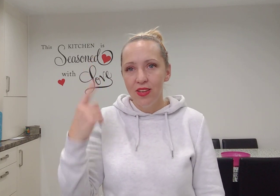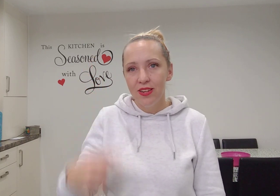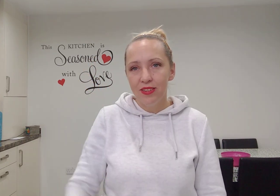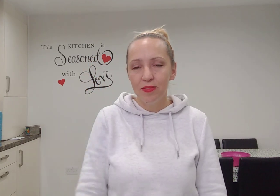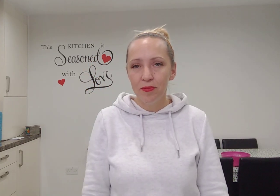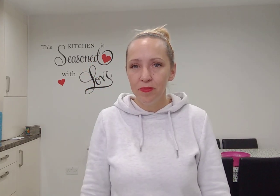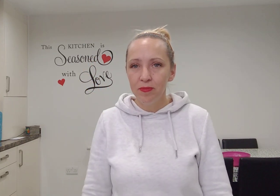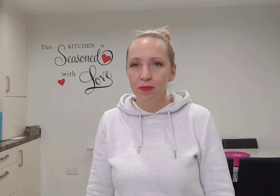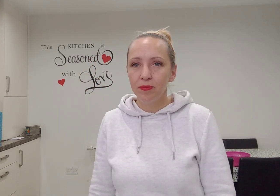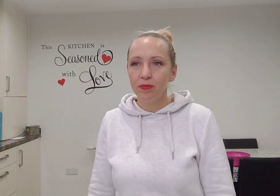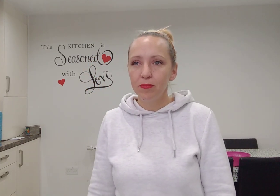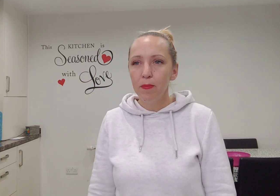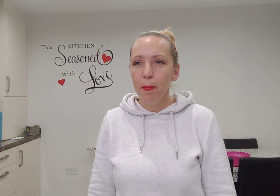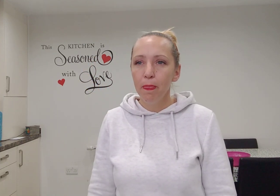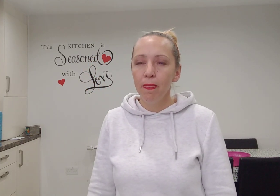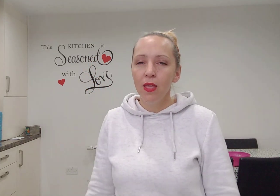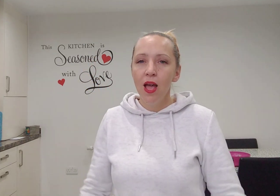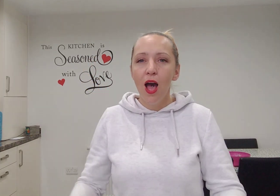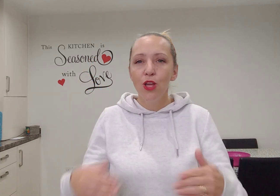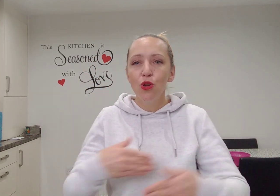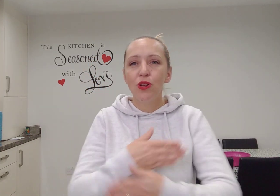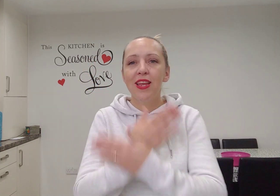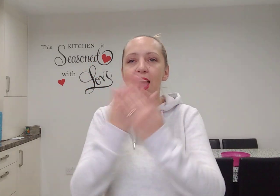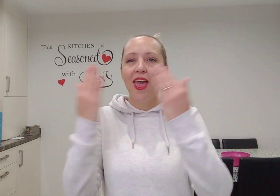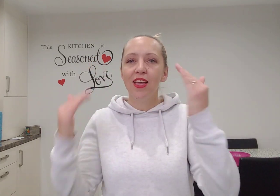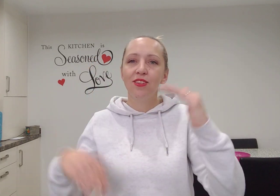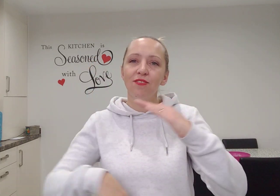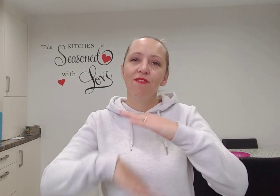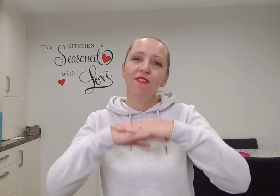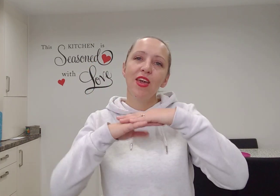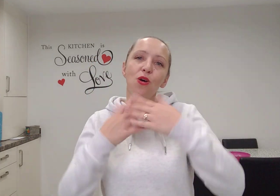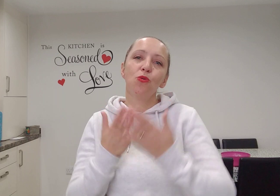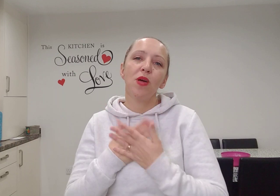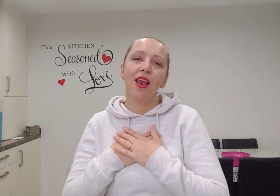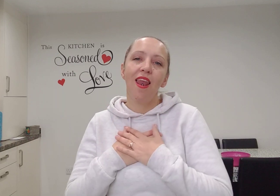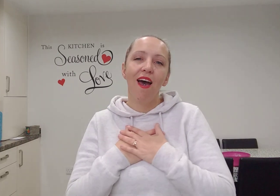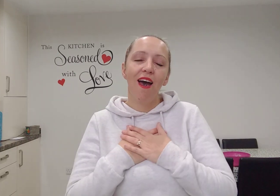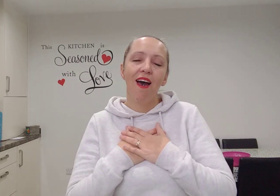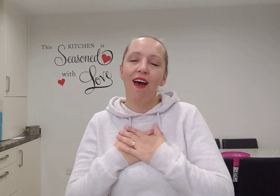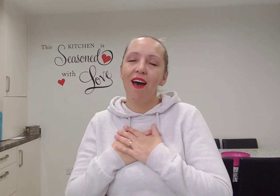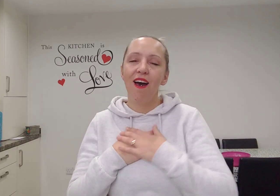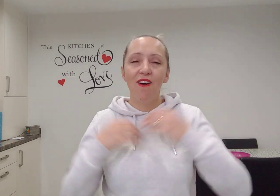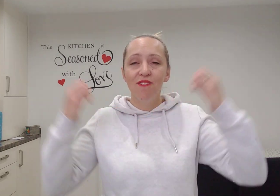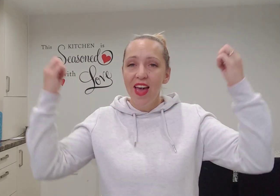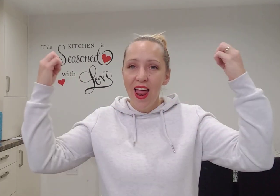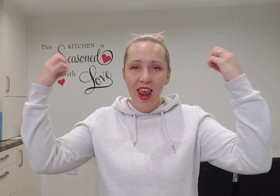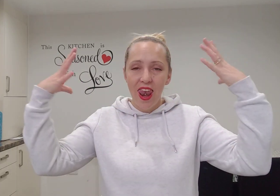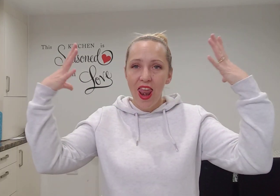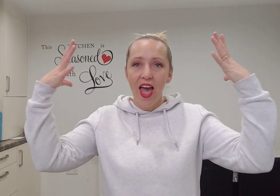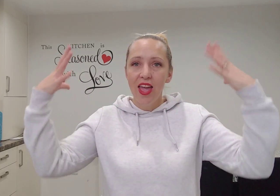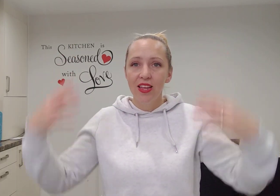Are you filled with love and light?